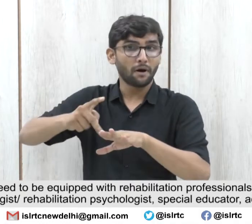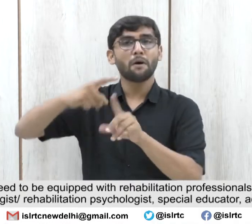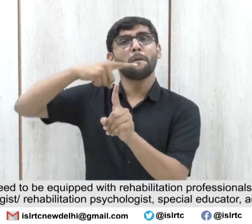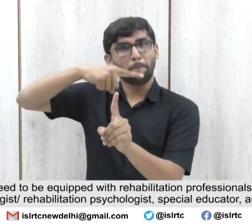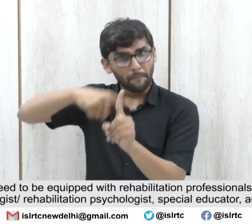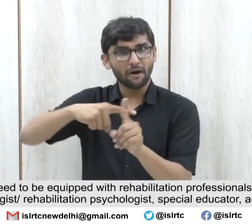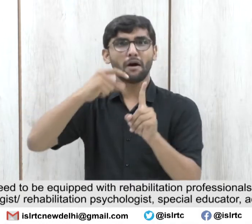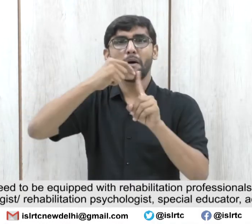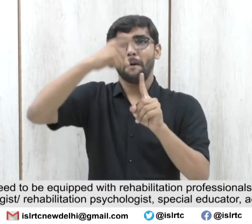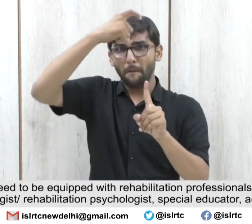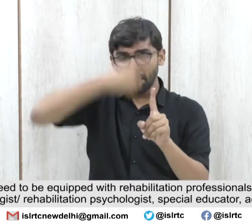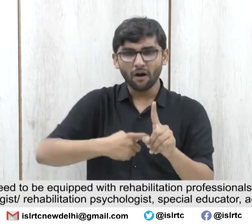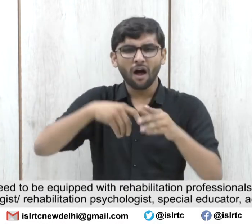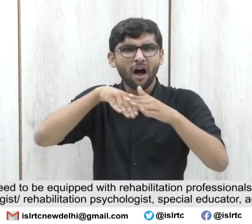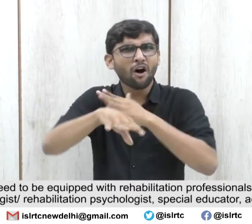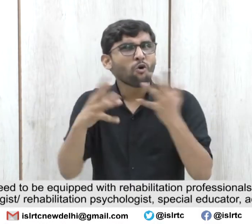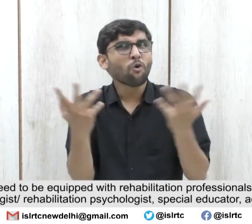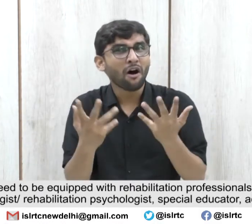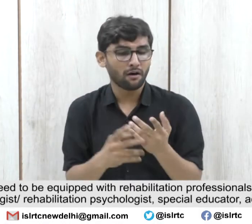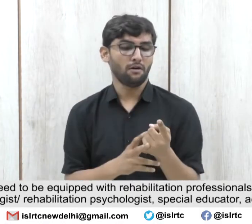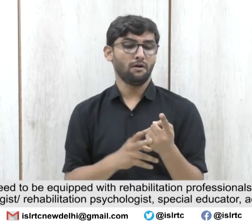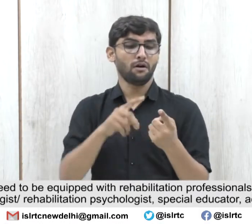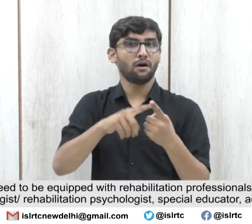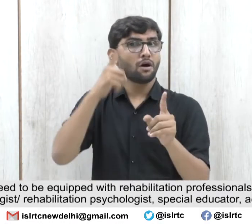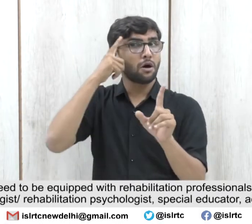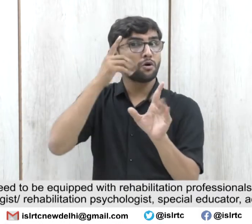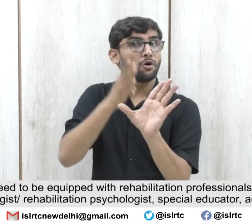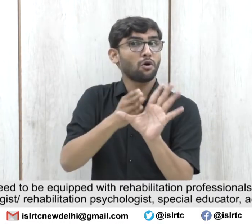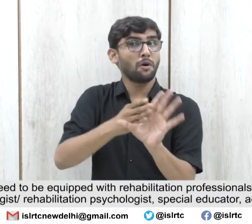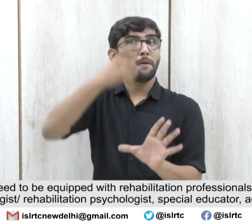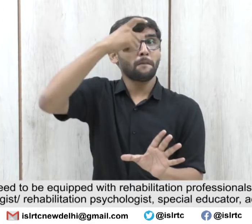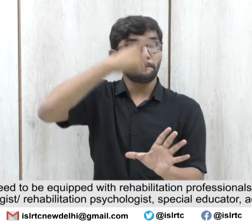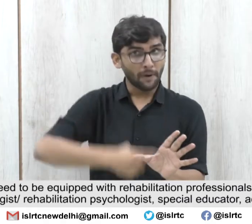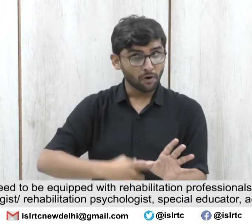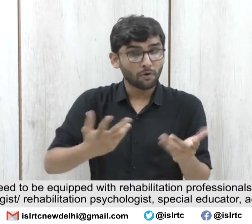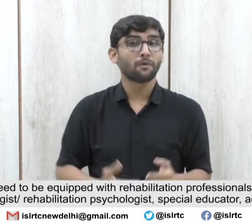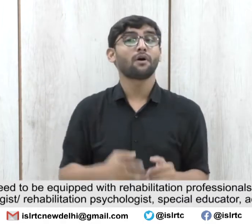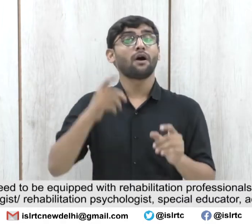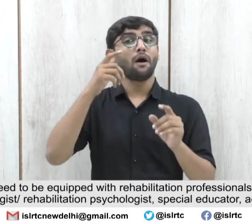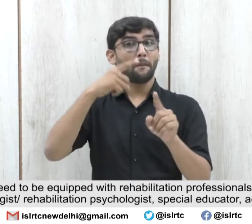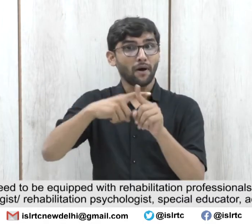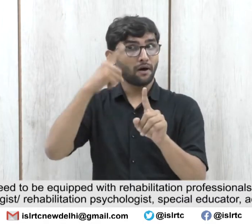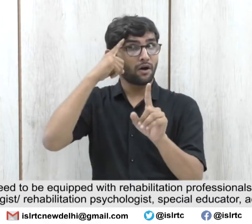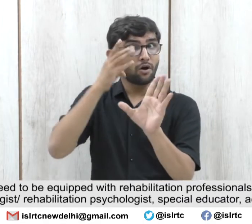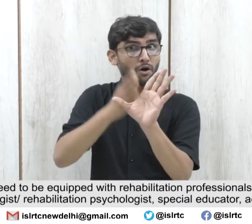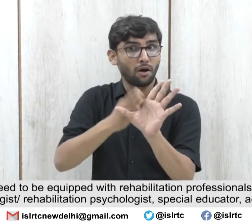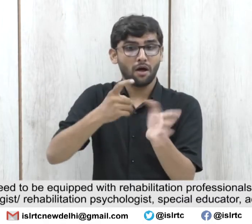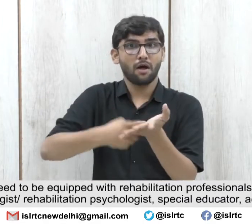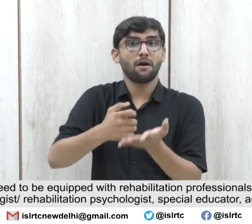Clinical Psychologist and Rehabilitation Psychologist, Special Educator,